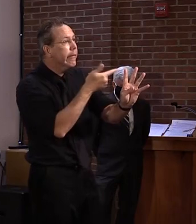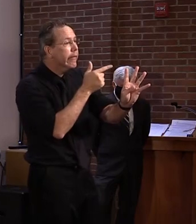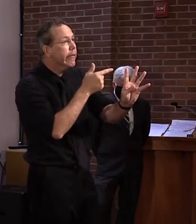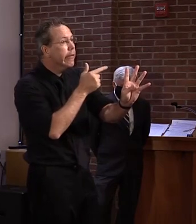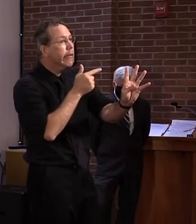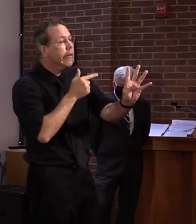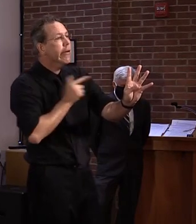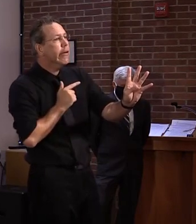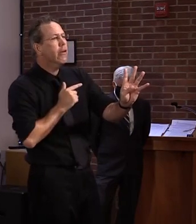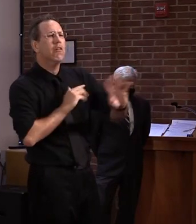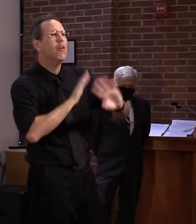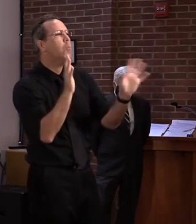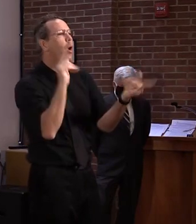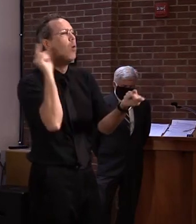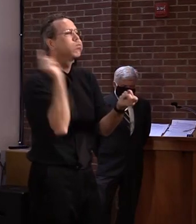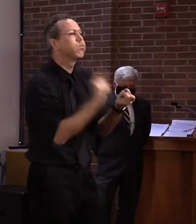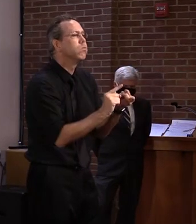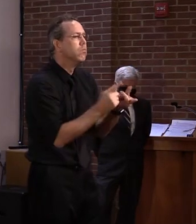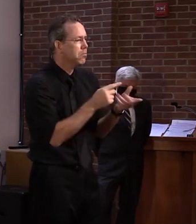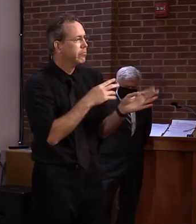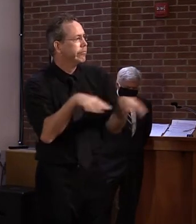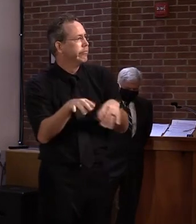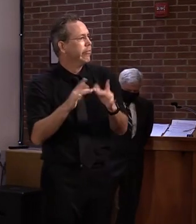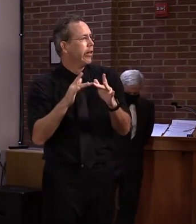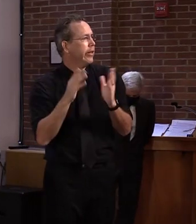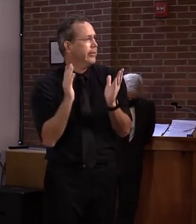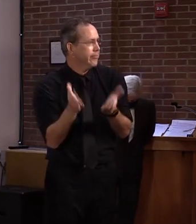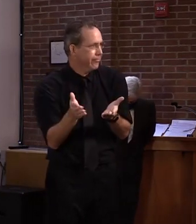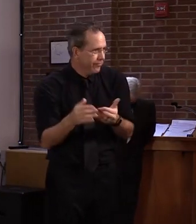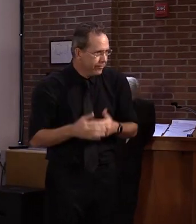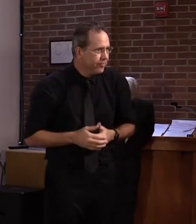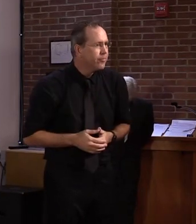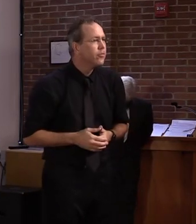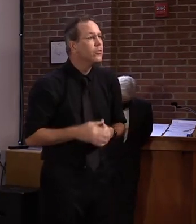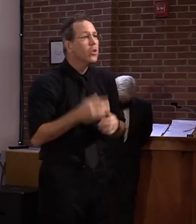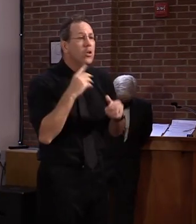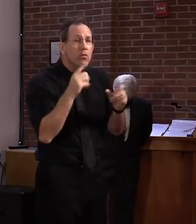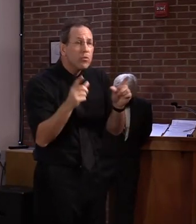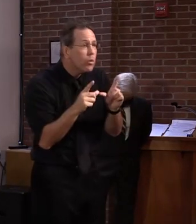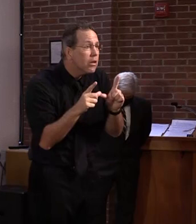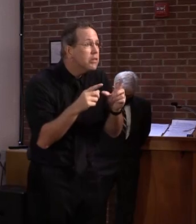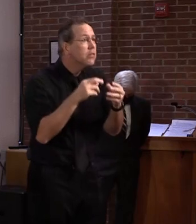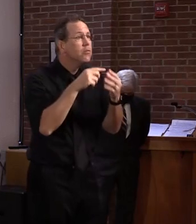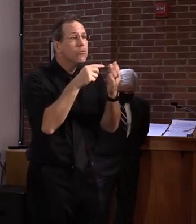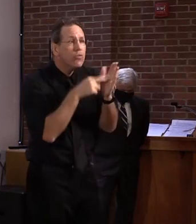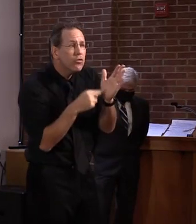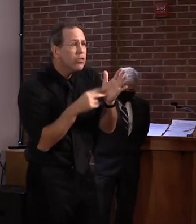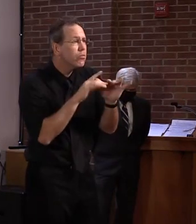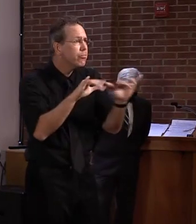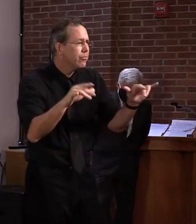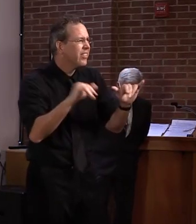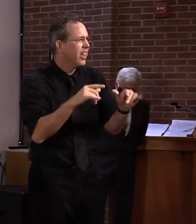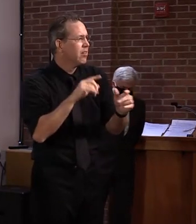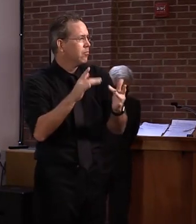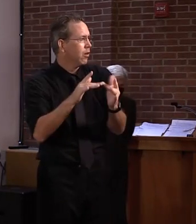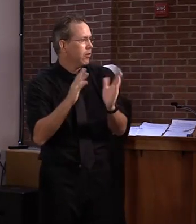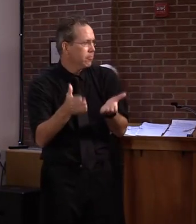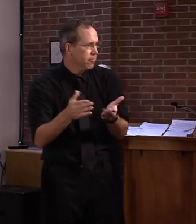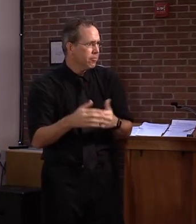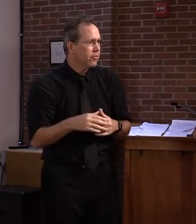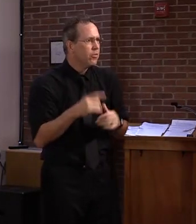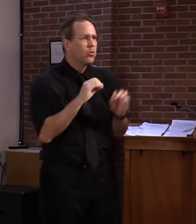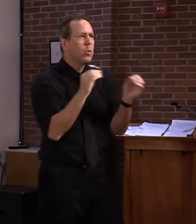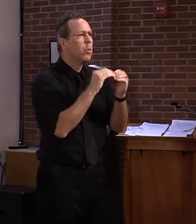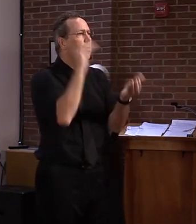take care of vehicle and license transactions. Appointments mean no or minimal waiting. We believe